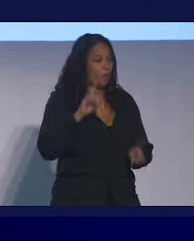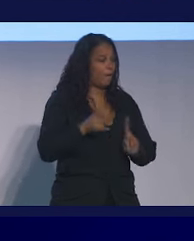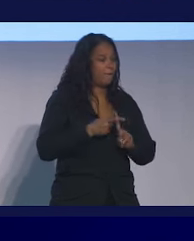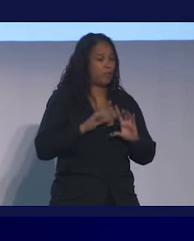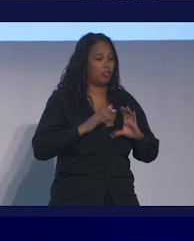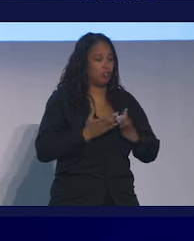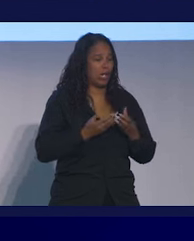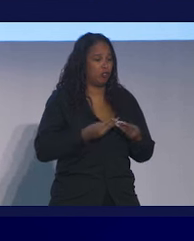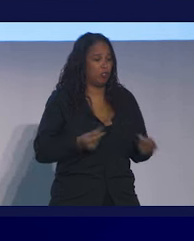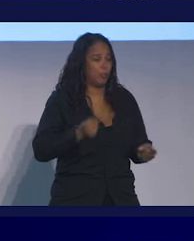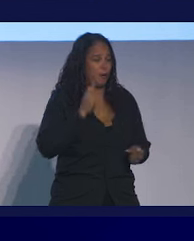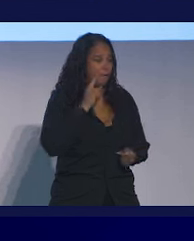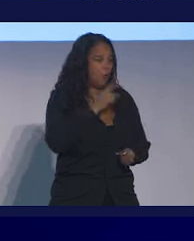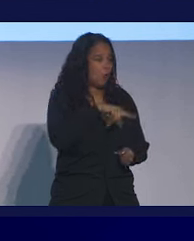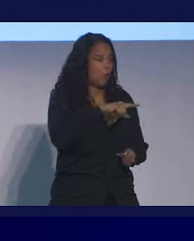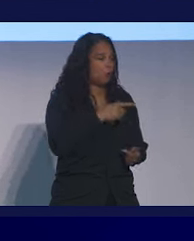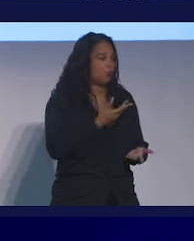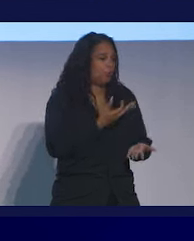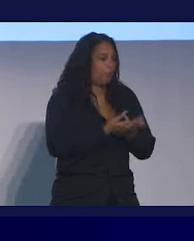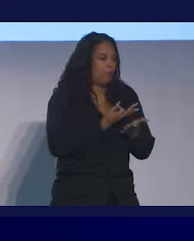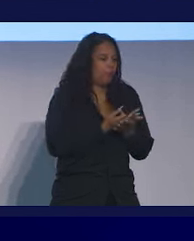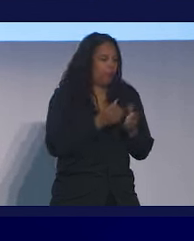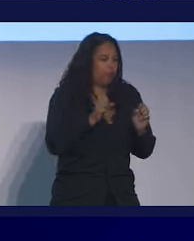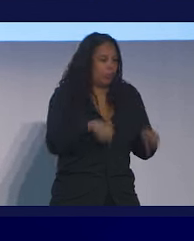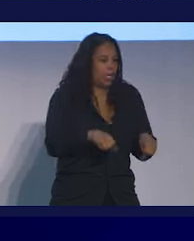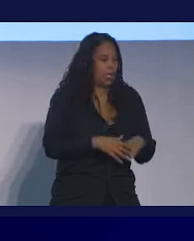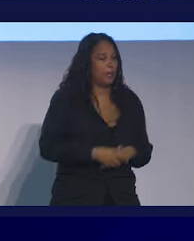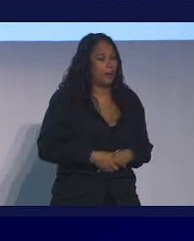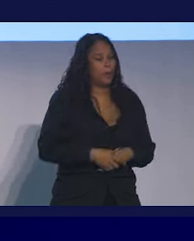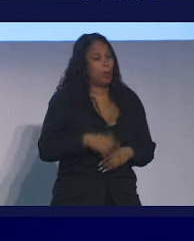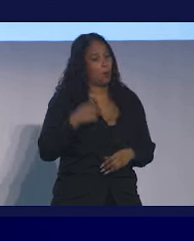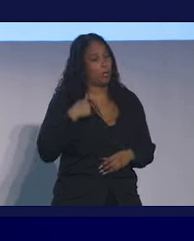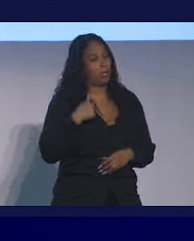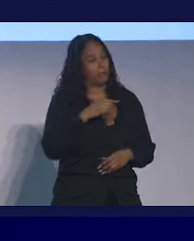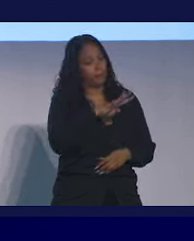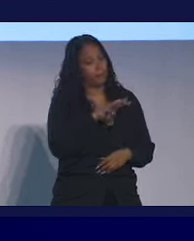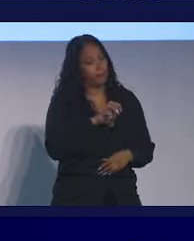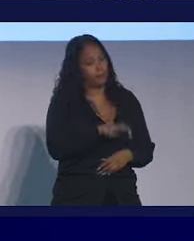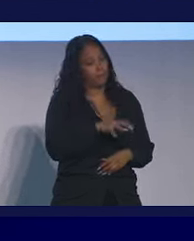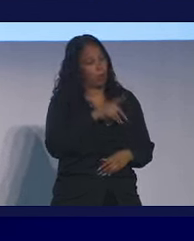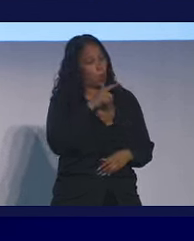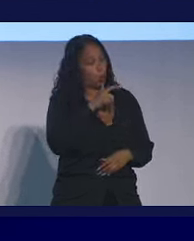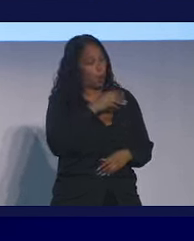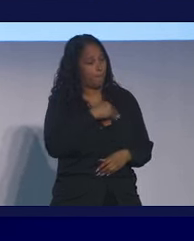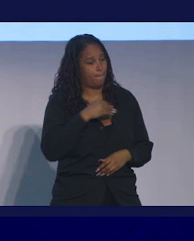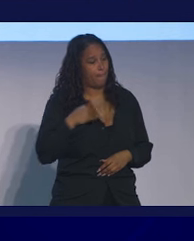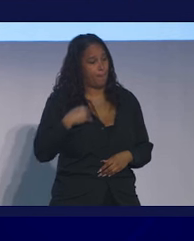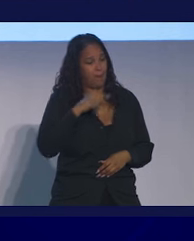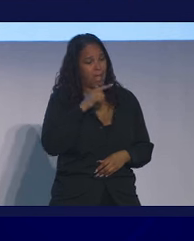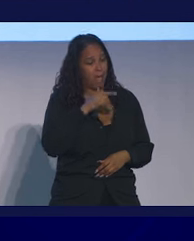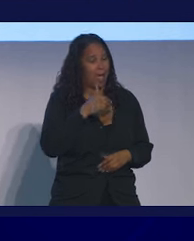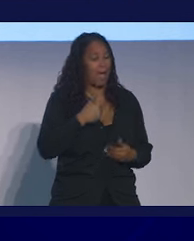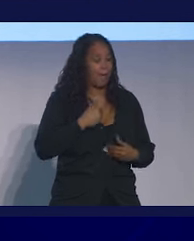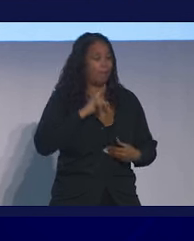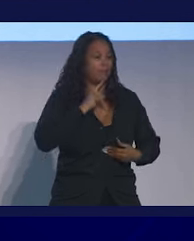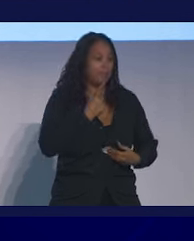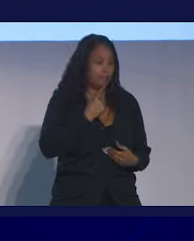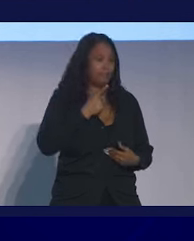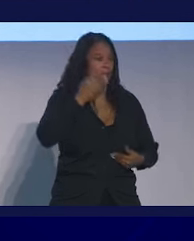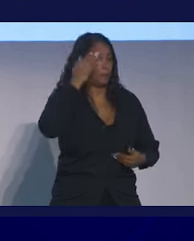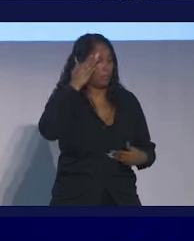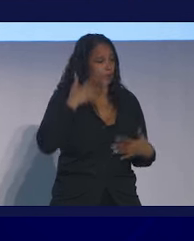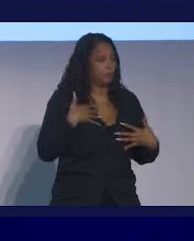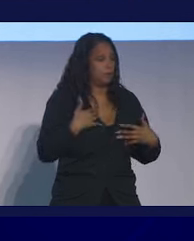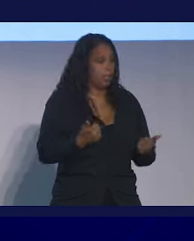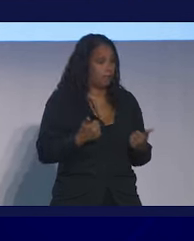people with schizophrenia in particular. When we surveyed our members with serious mental illness who were on oral daily pills for